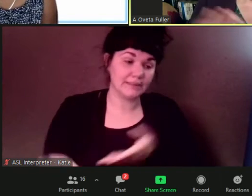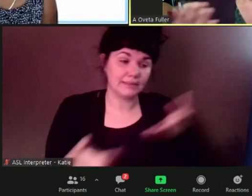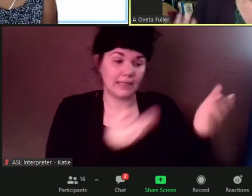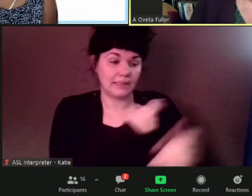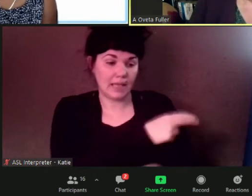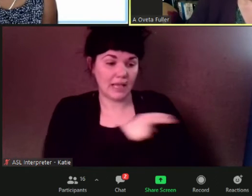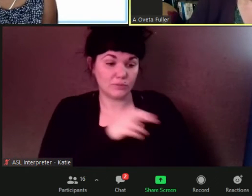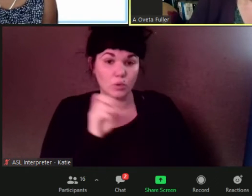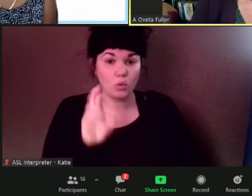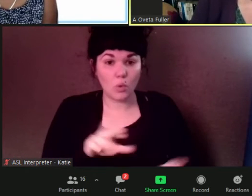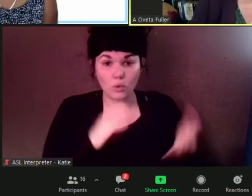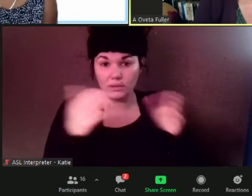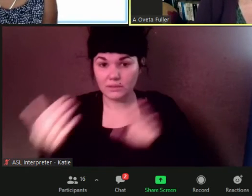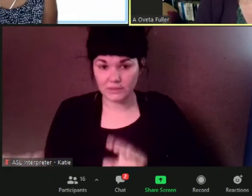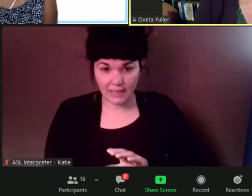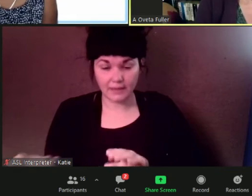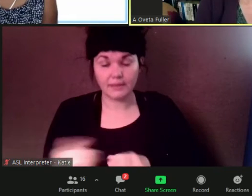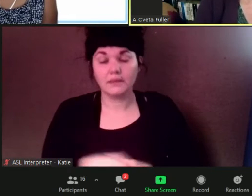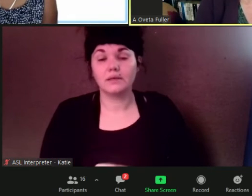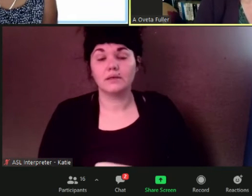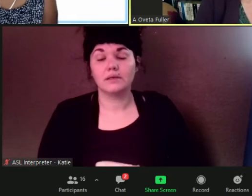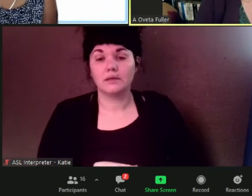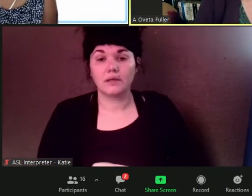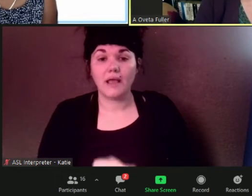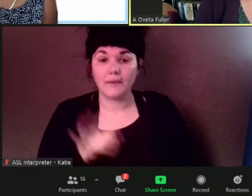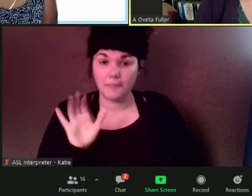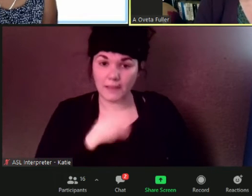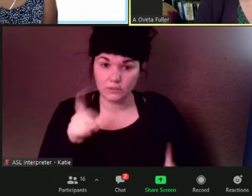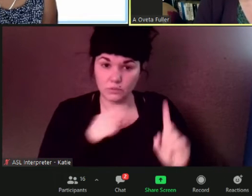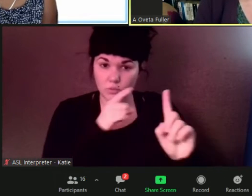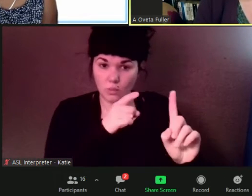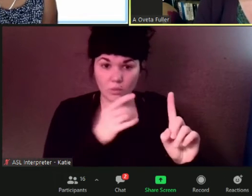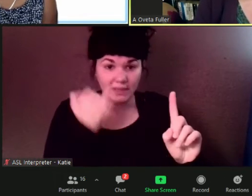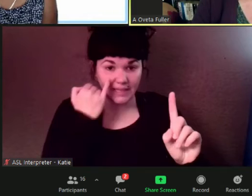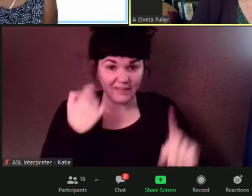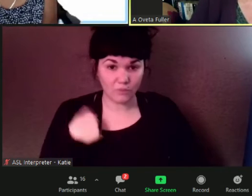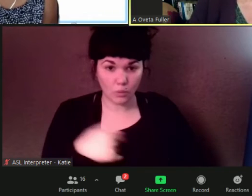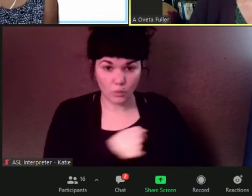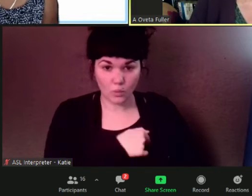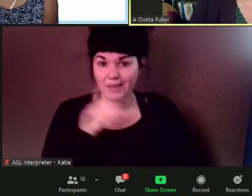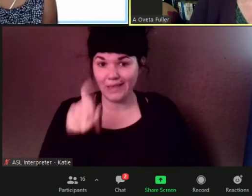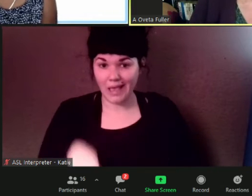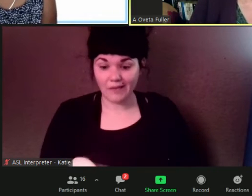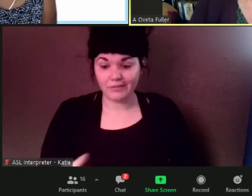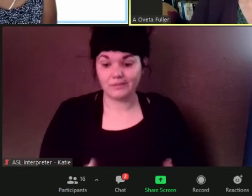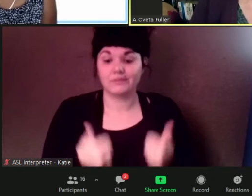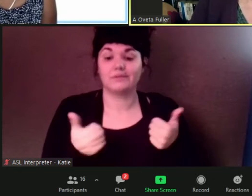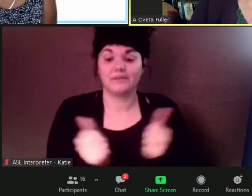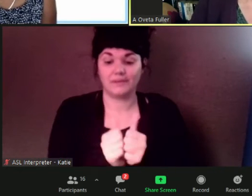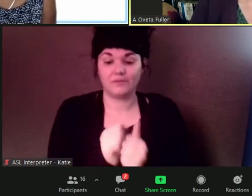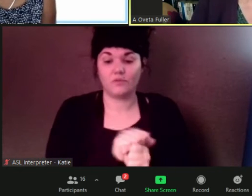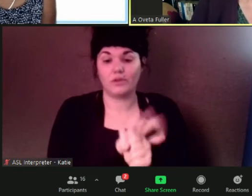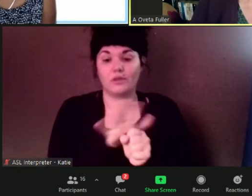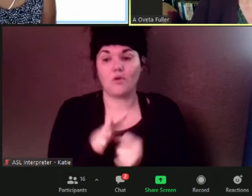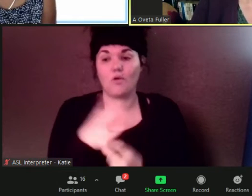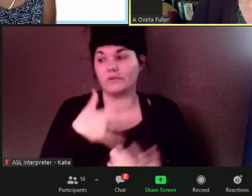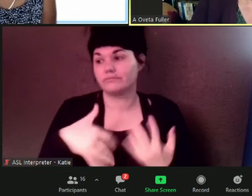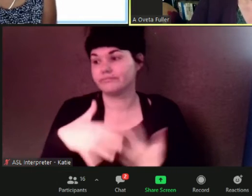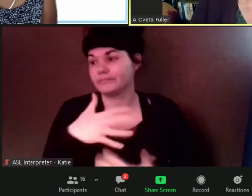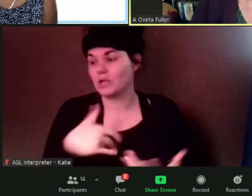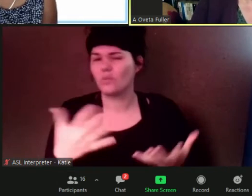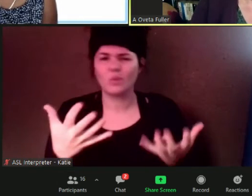if it if it if it's if we have to coexist with covet we want it to be like any other upper respiratory